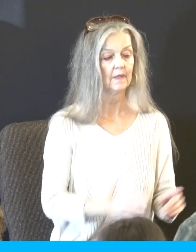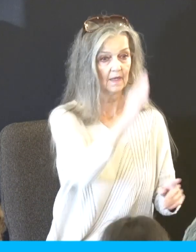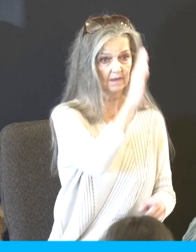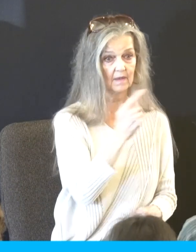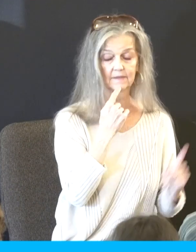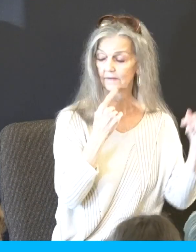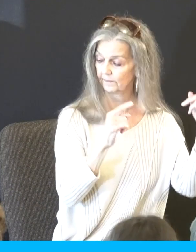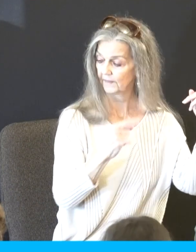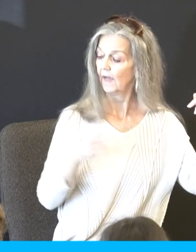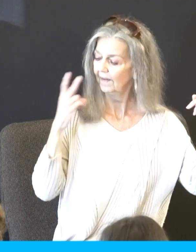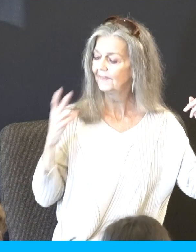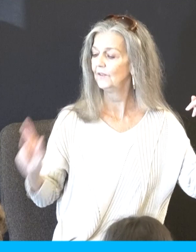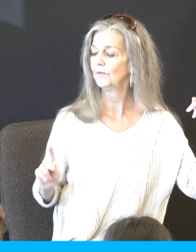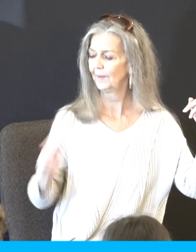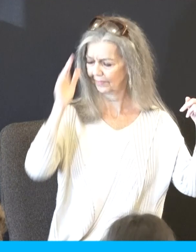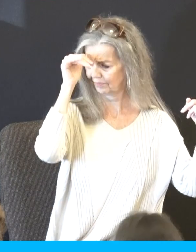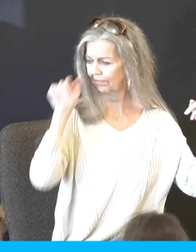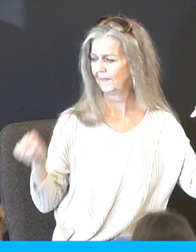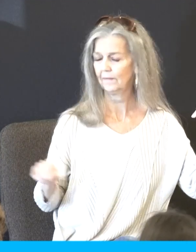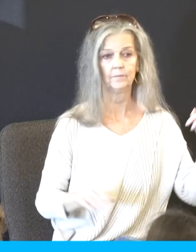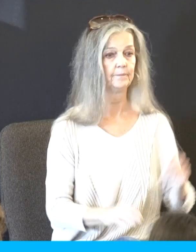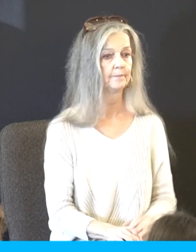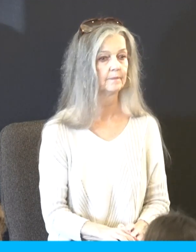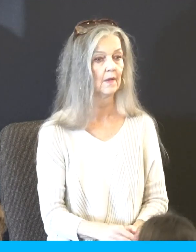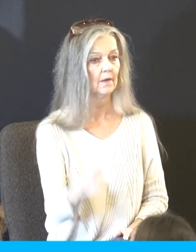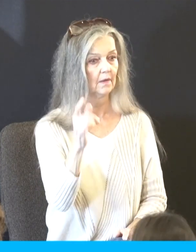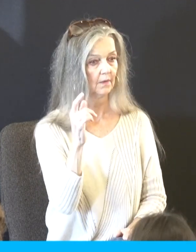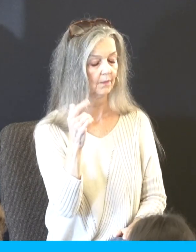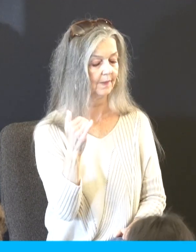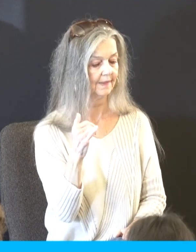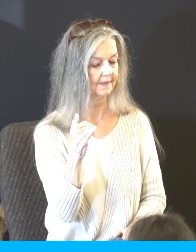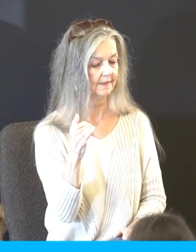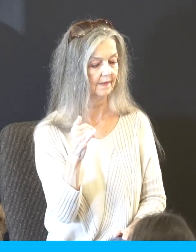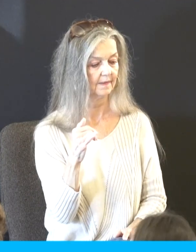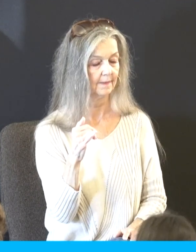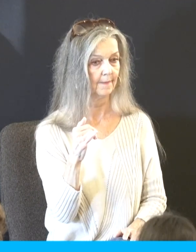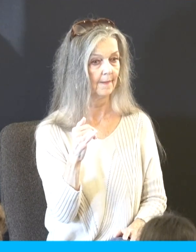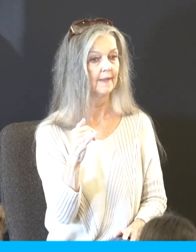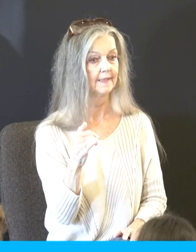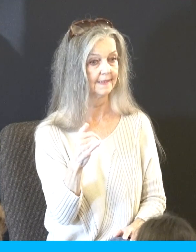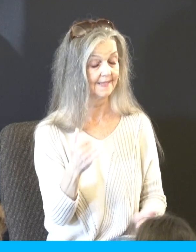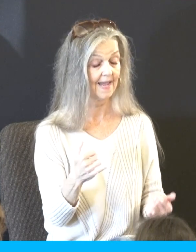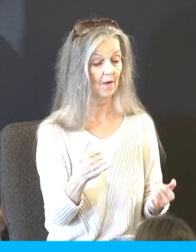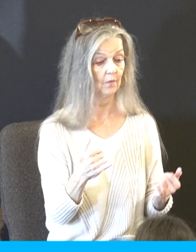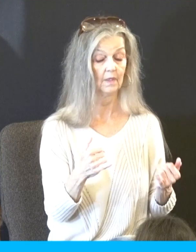Hang on to that thought. Moses is going to play that quite well later with him, but I've, they're a stiff-necked people. Now, therefore, let me alone that my